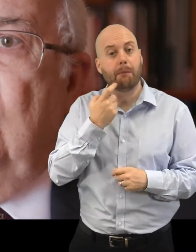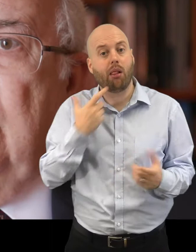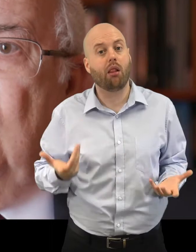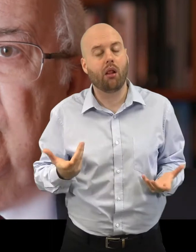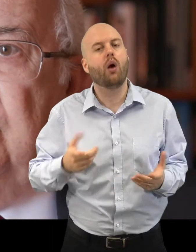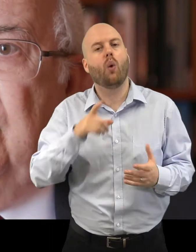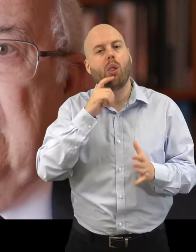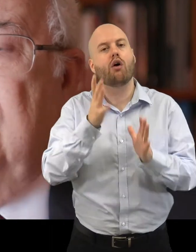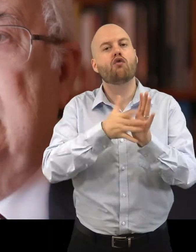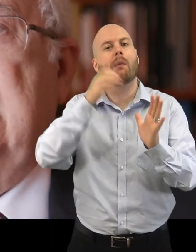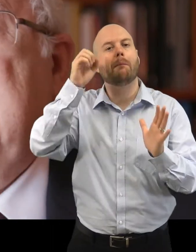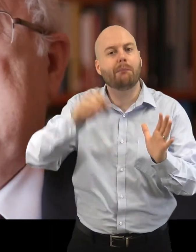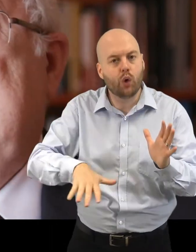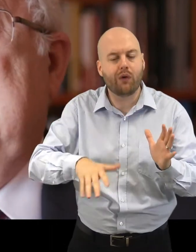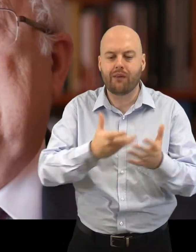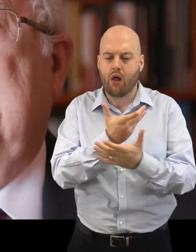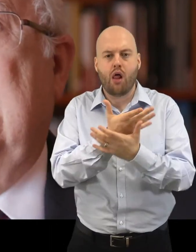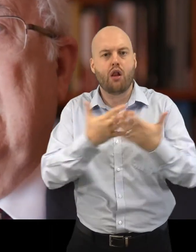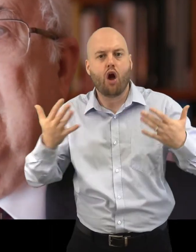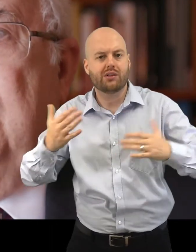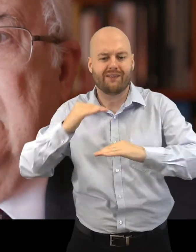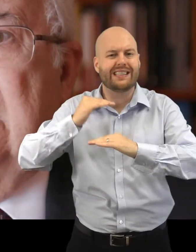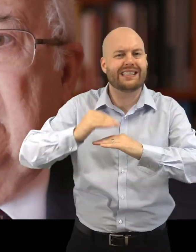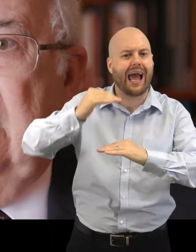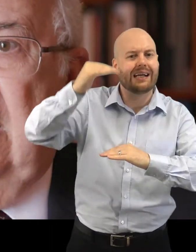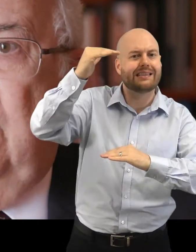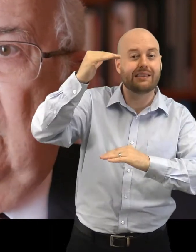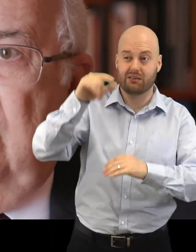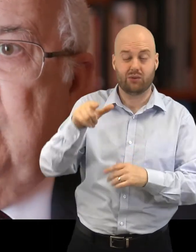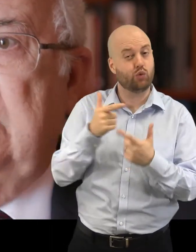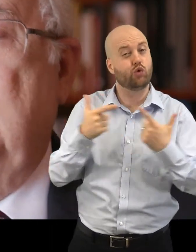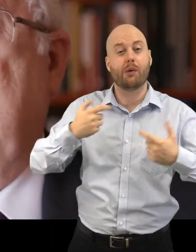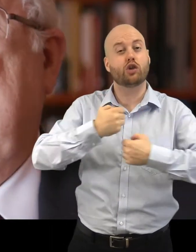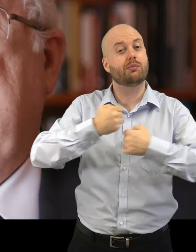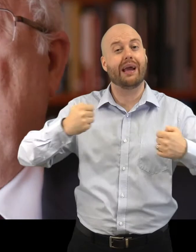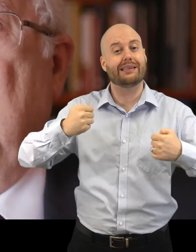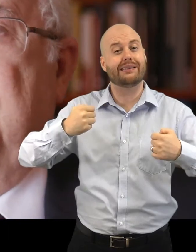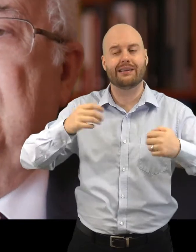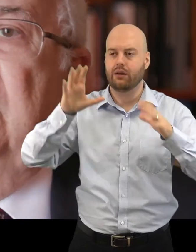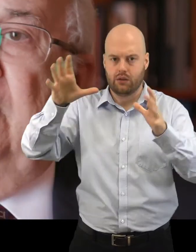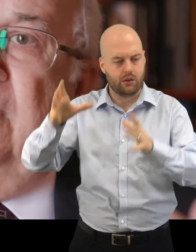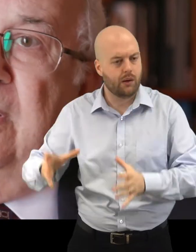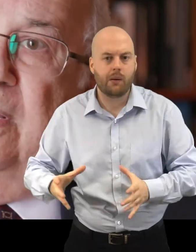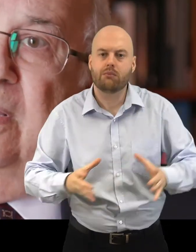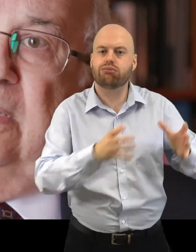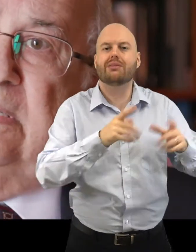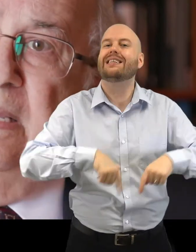remove many of the stacks that are presently taking up a lot of space. We'll put them into off-site